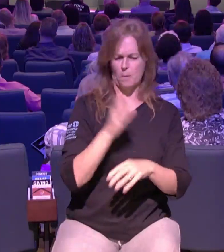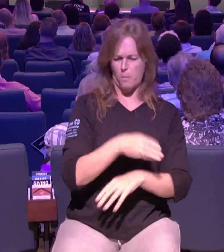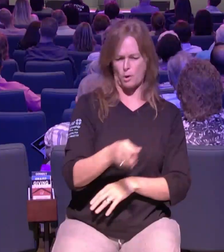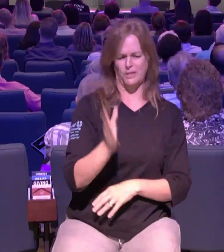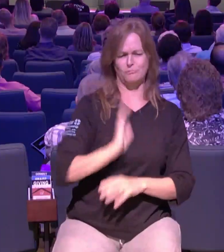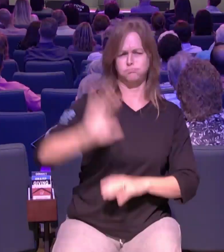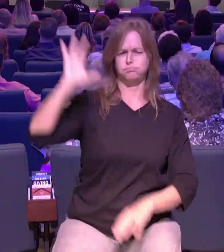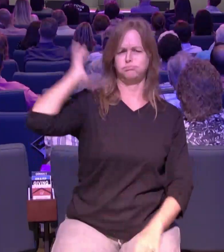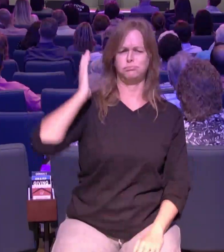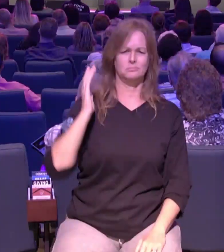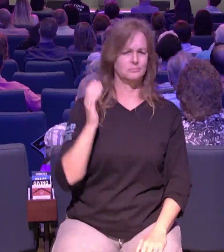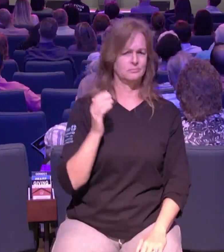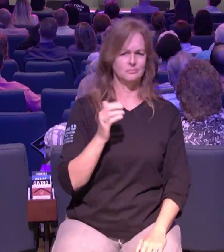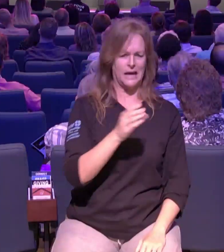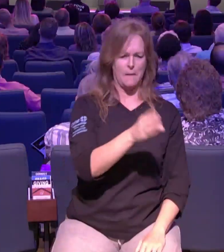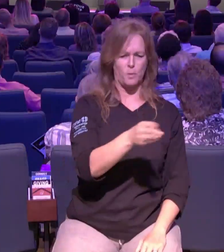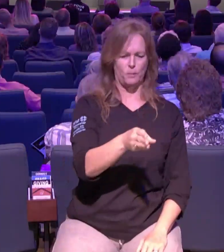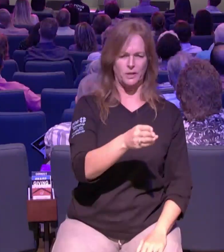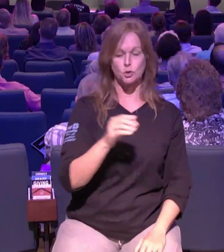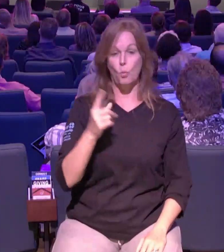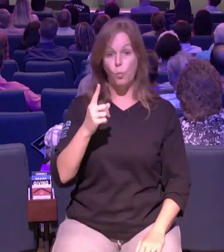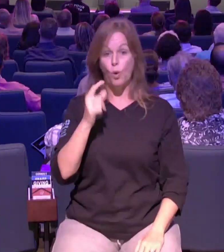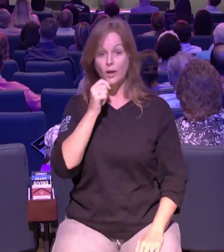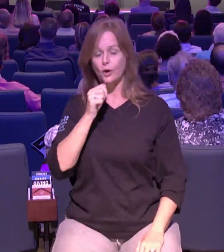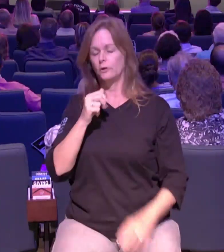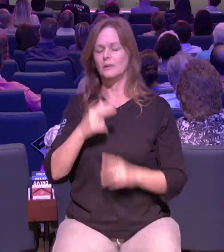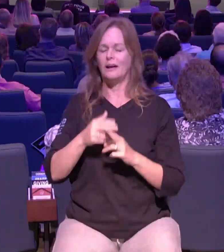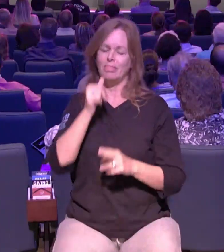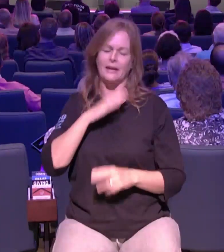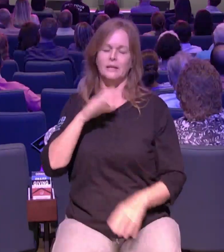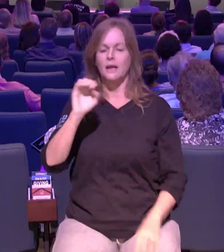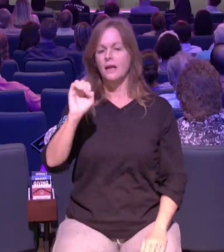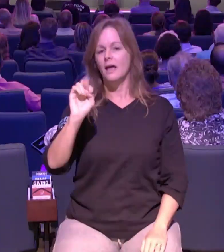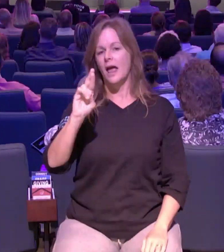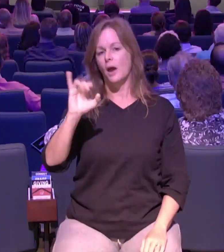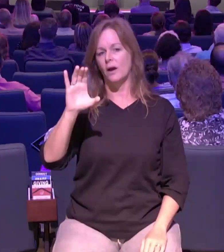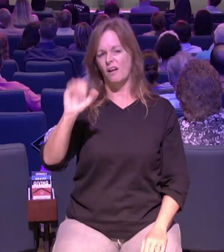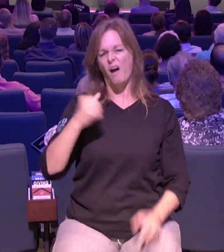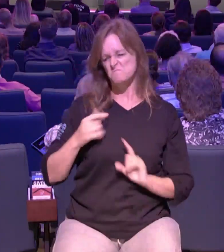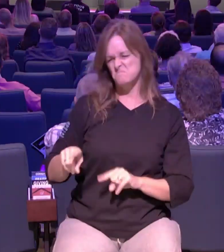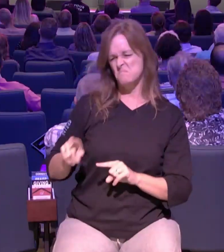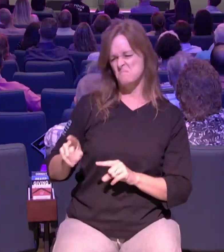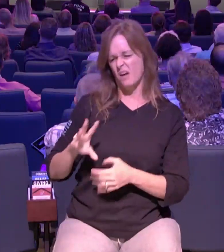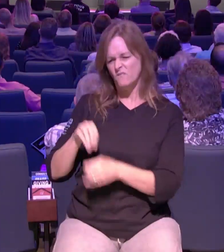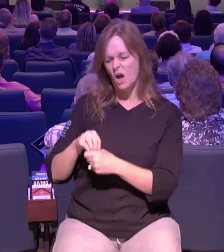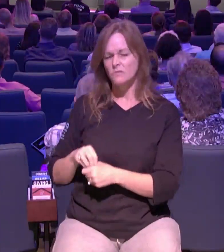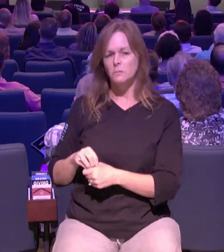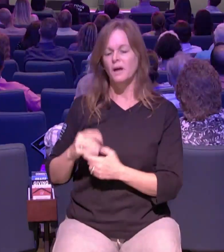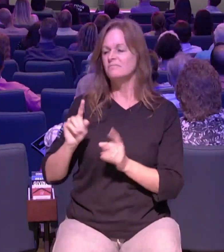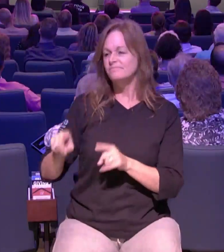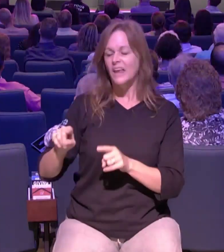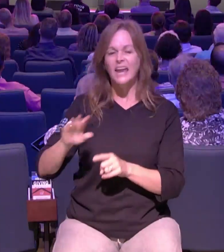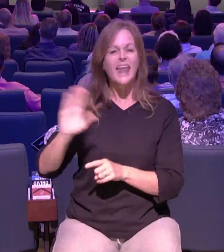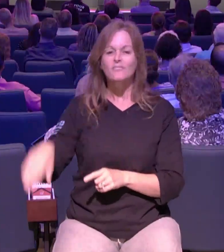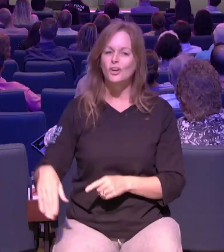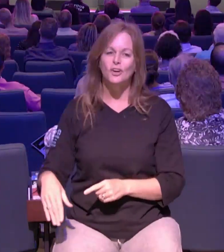there to start just helping to serve and she didn't know how actually been coming to christ fellowship for a while but she had never stepped up to be a part of our dream team